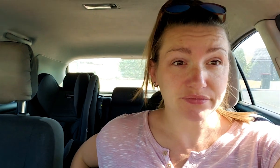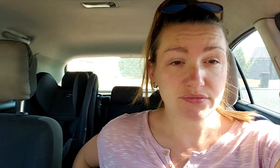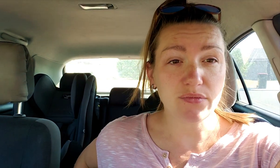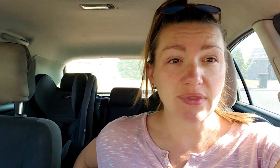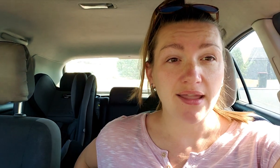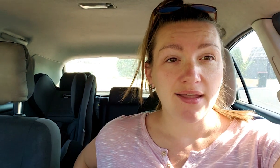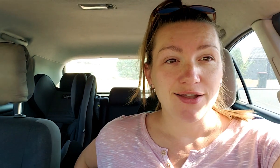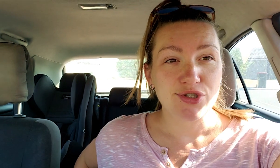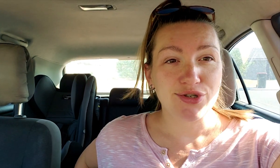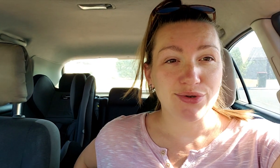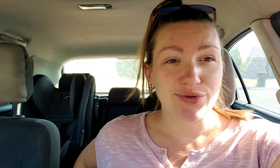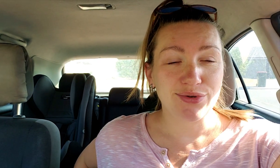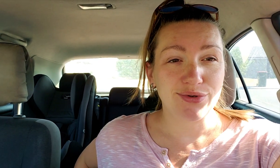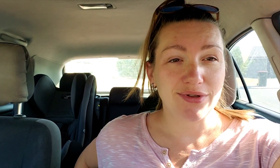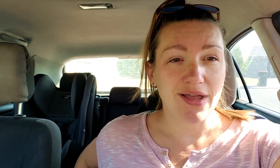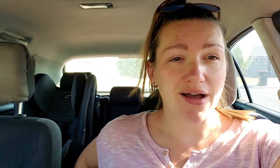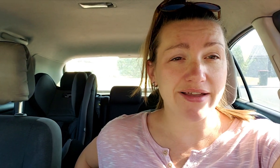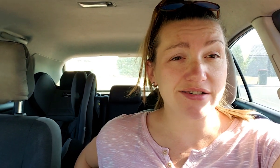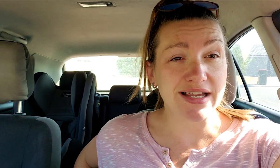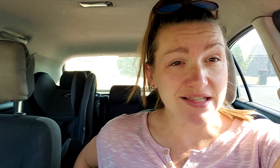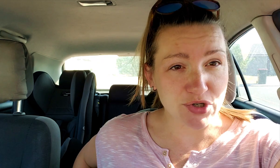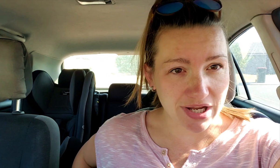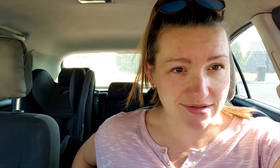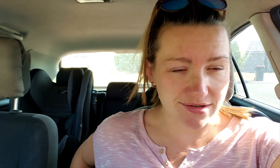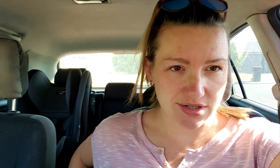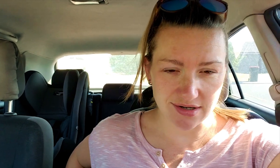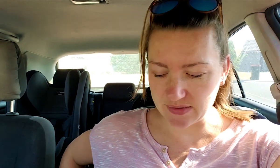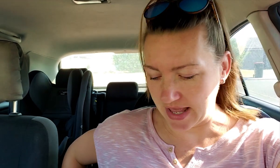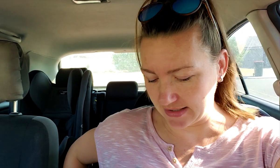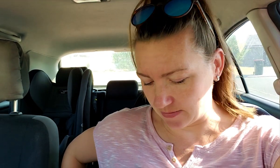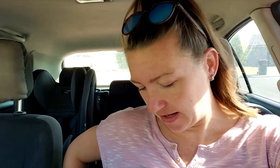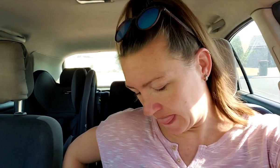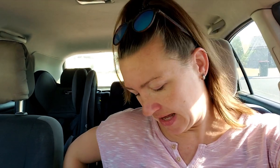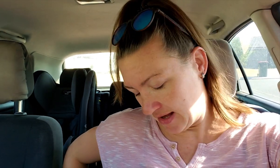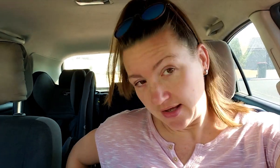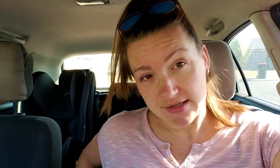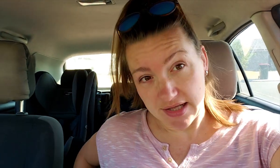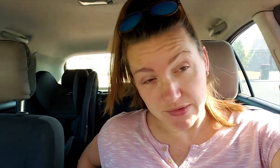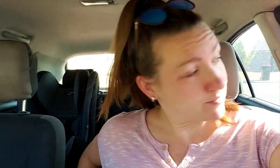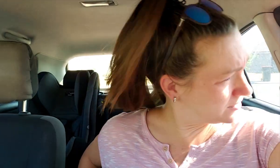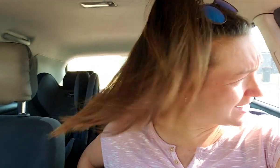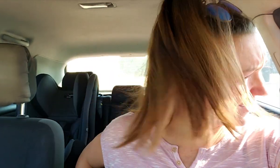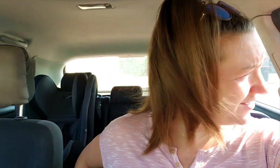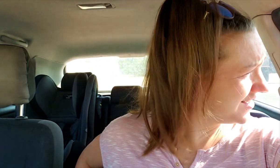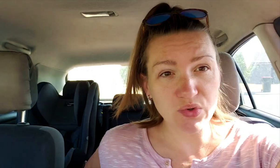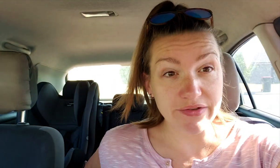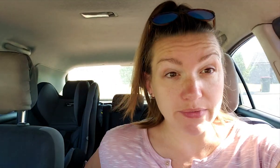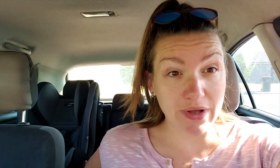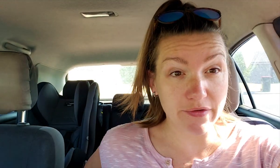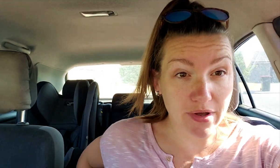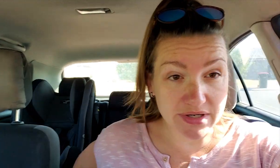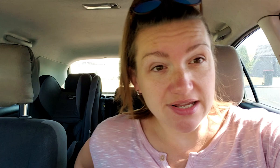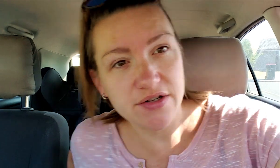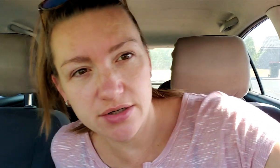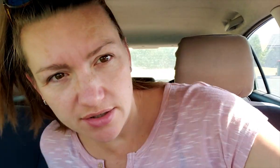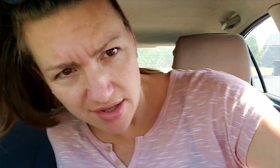to hire a TENS machine. So she's going to explain it to me. So that's what I'm doing now. Also the